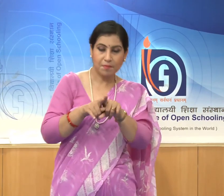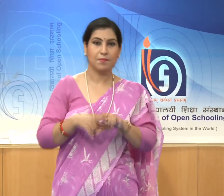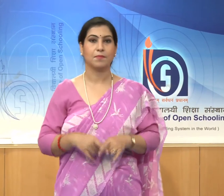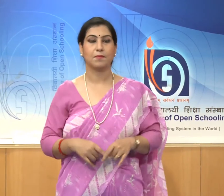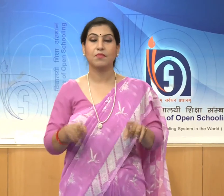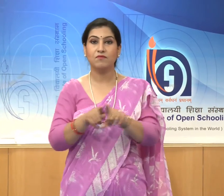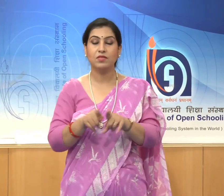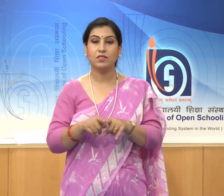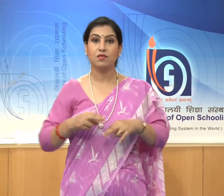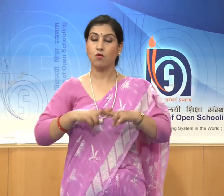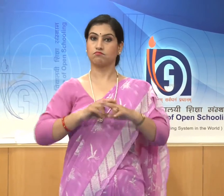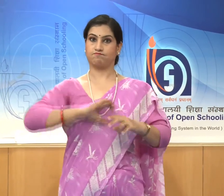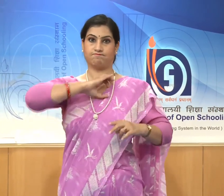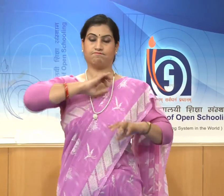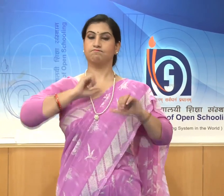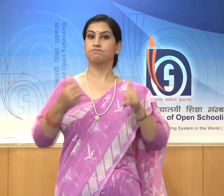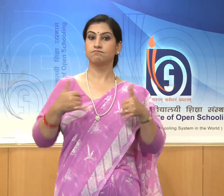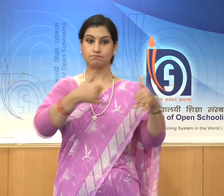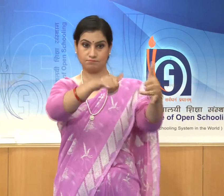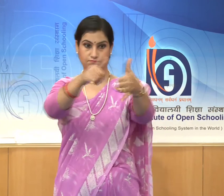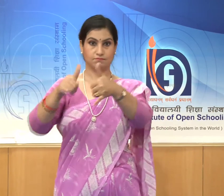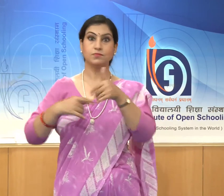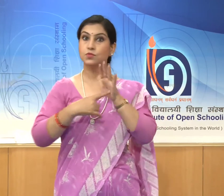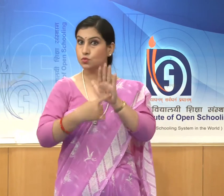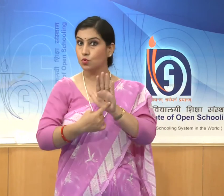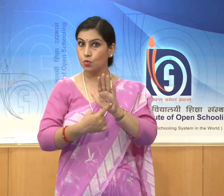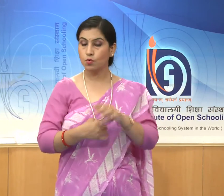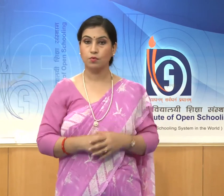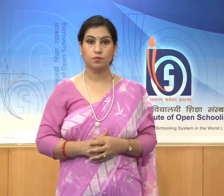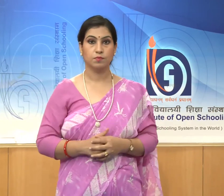full confidence and delight.